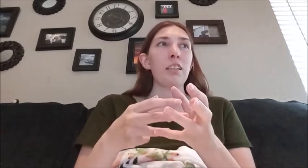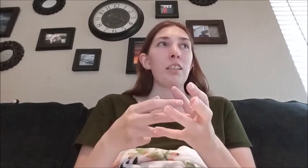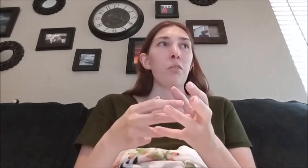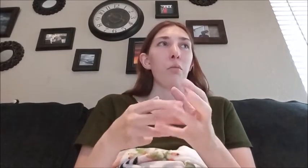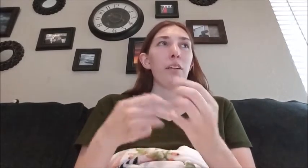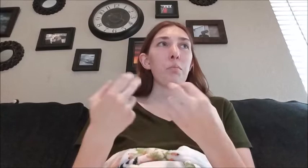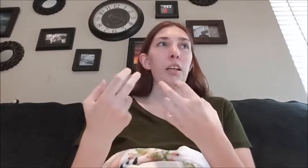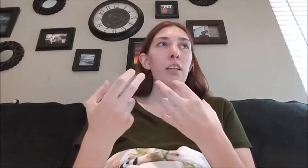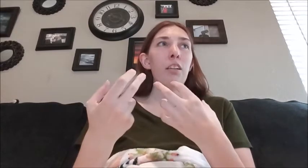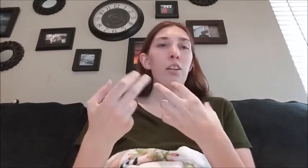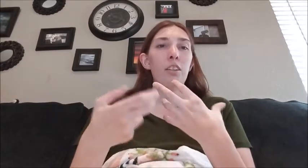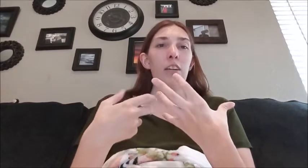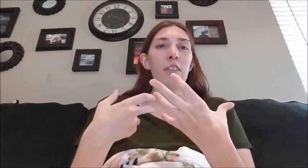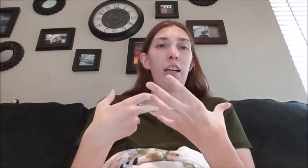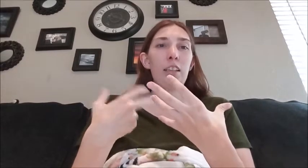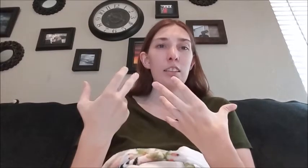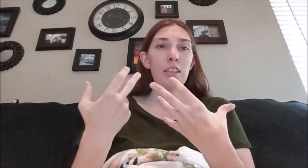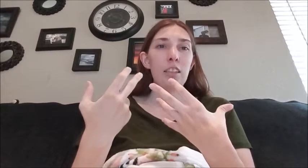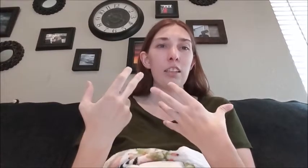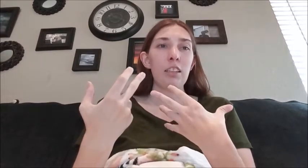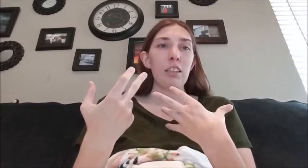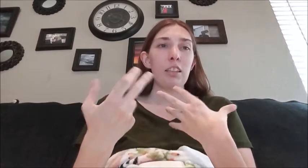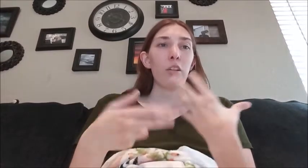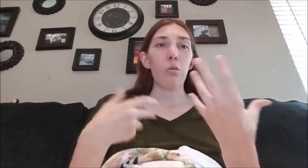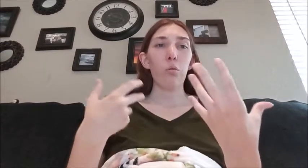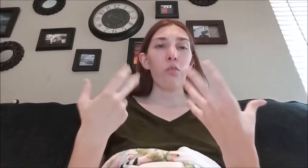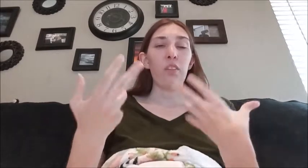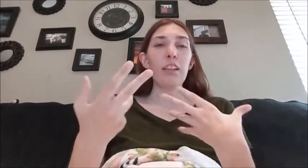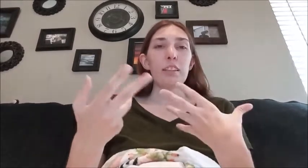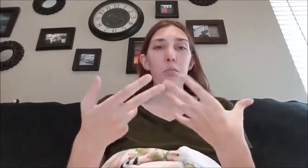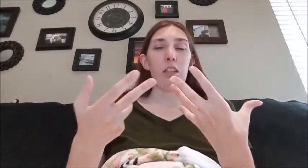why does my heart have an icy cold feeling sometimes